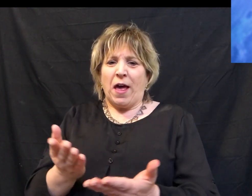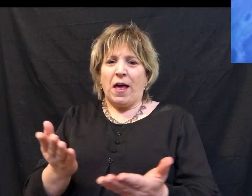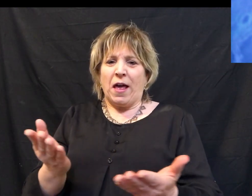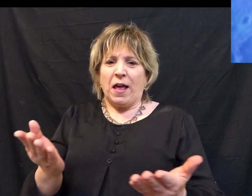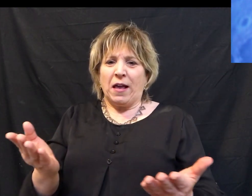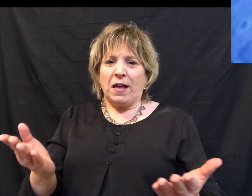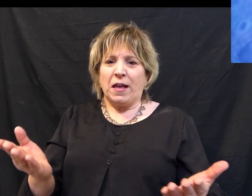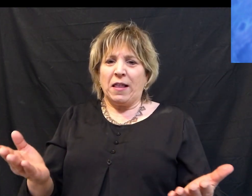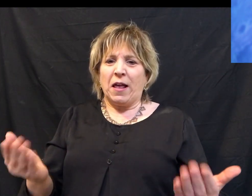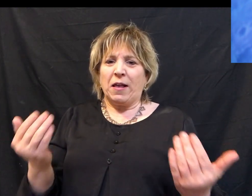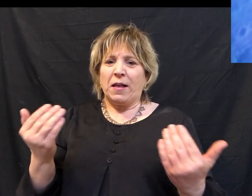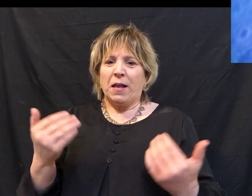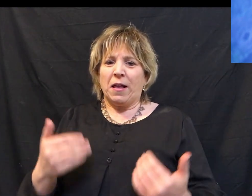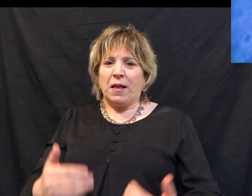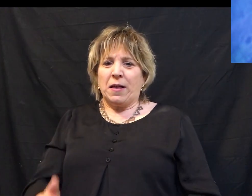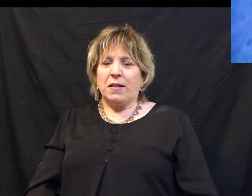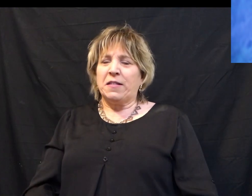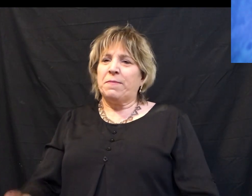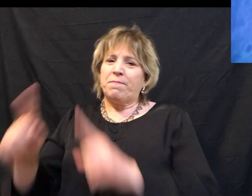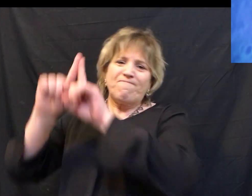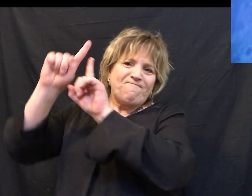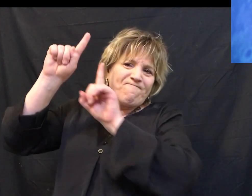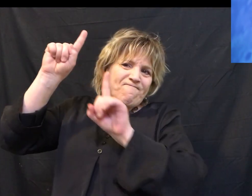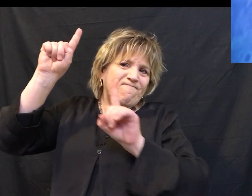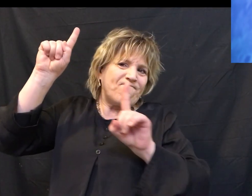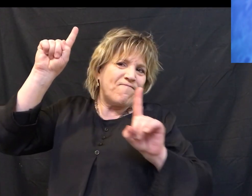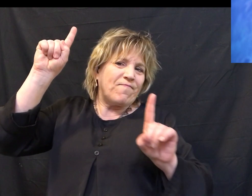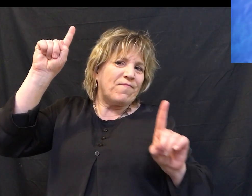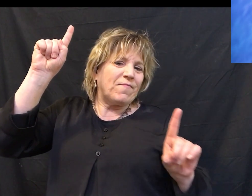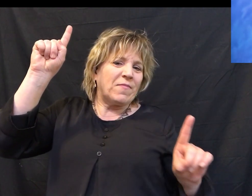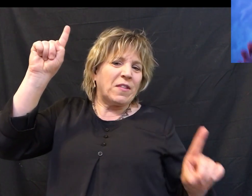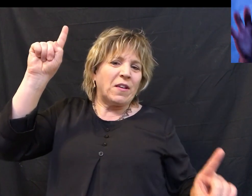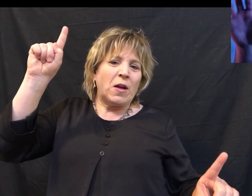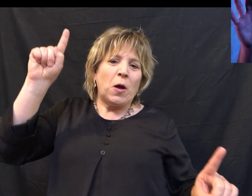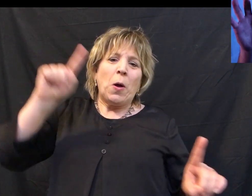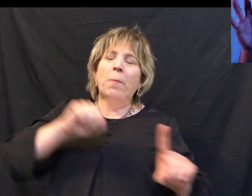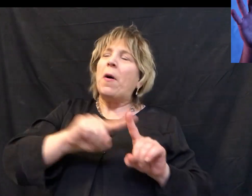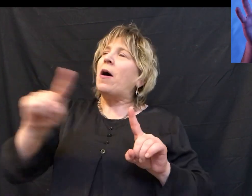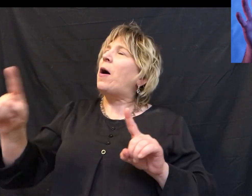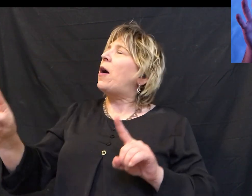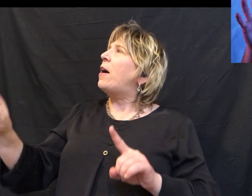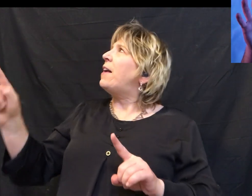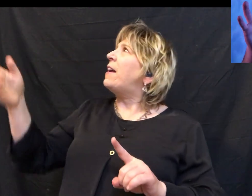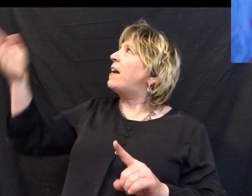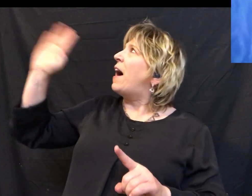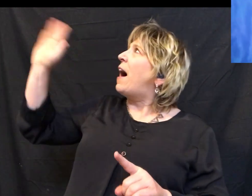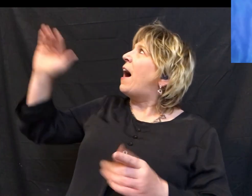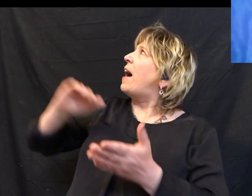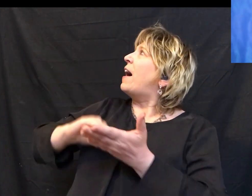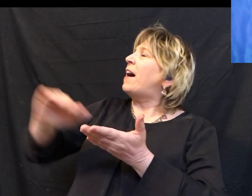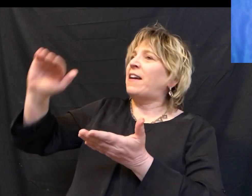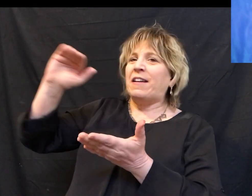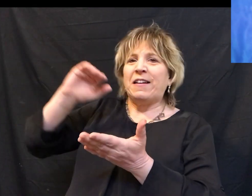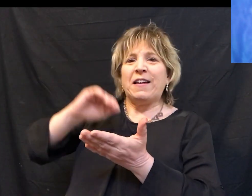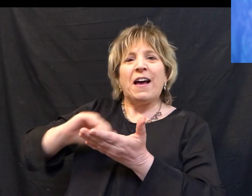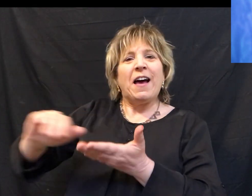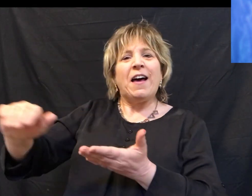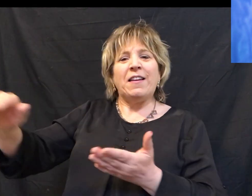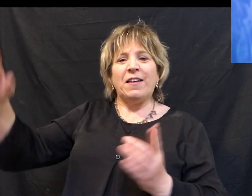Yeah But for the mercy of God It's